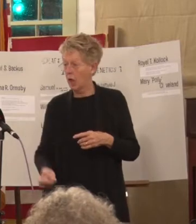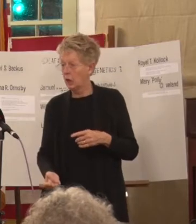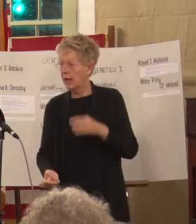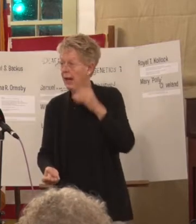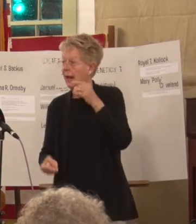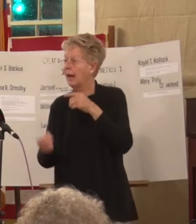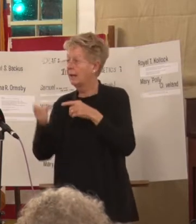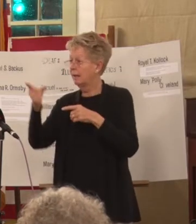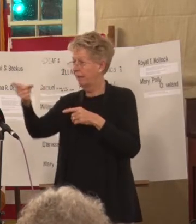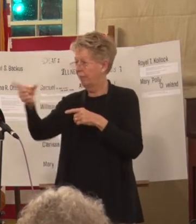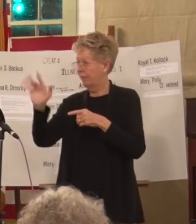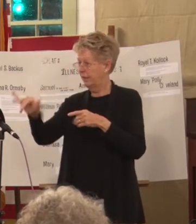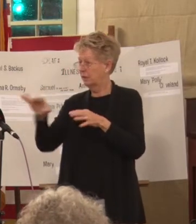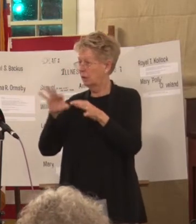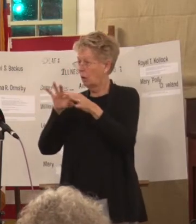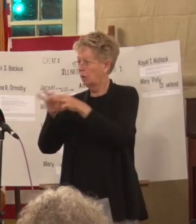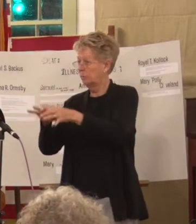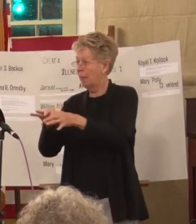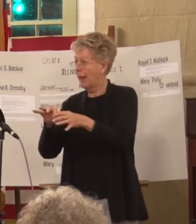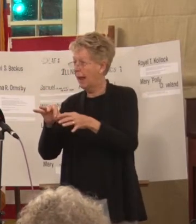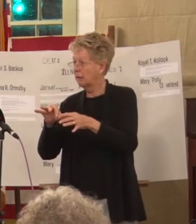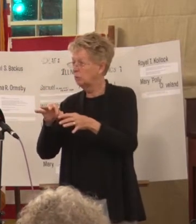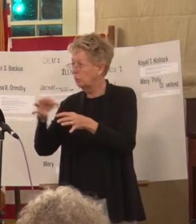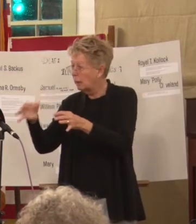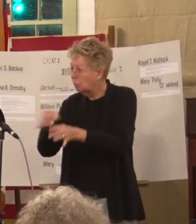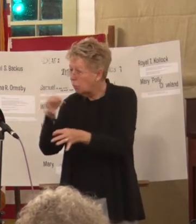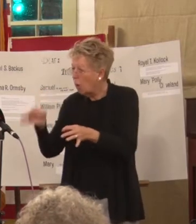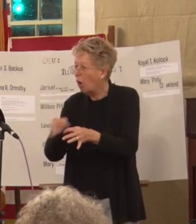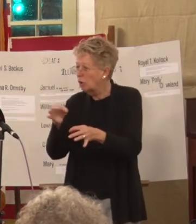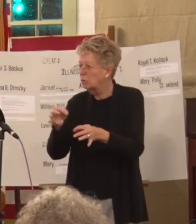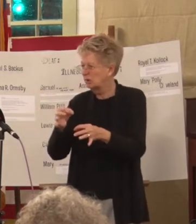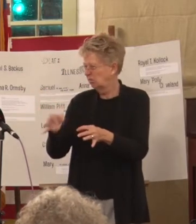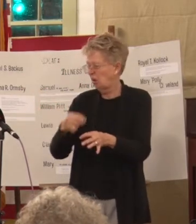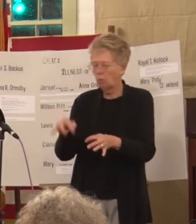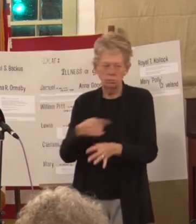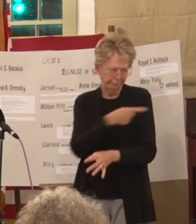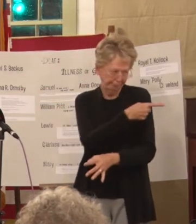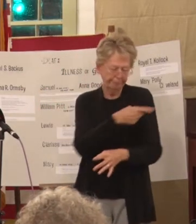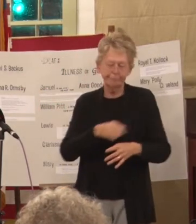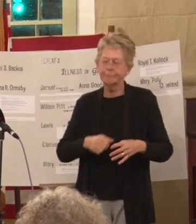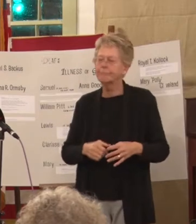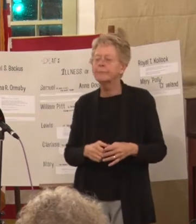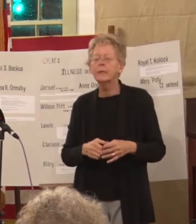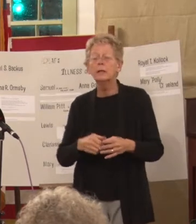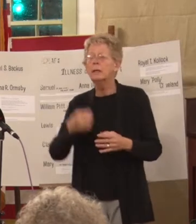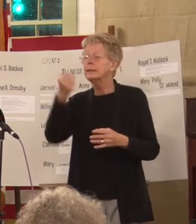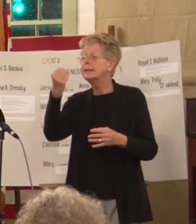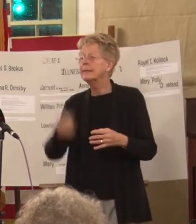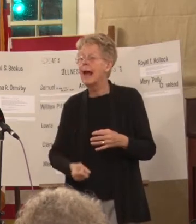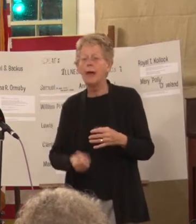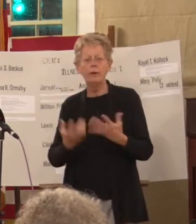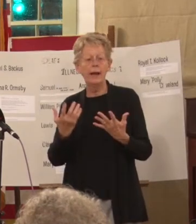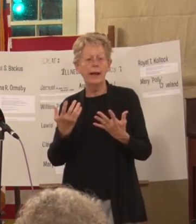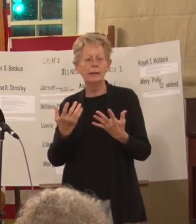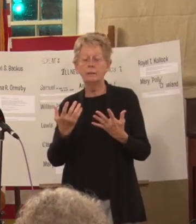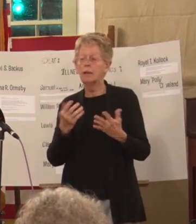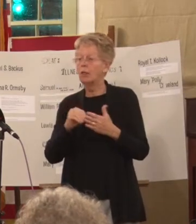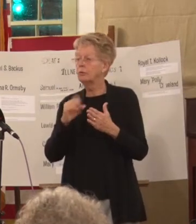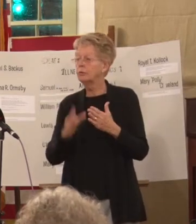it went back to even the embroidery and all that sewing, the students on Saturday would open